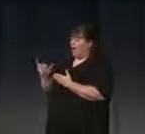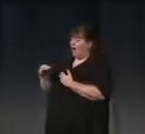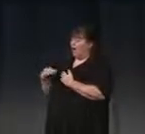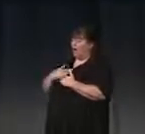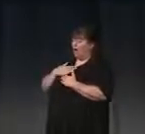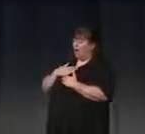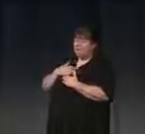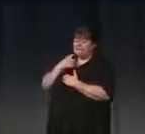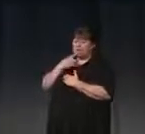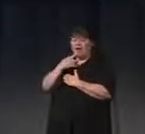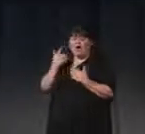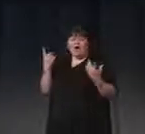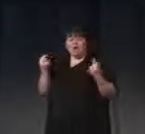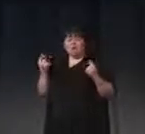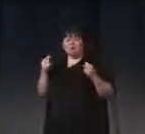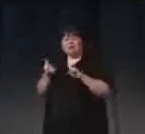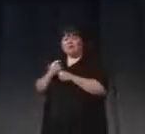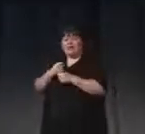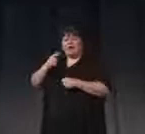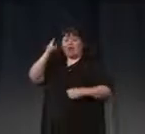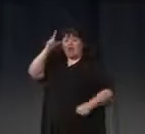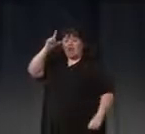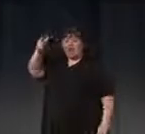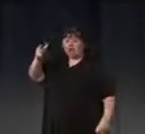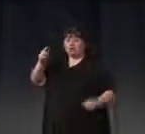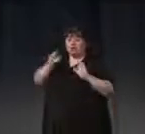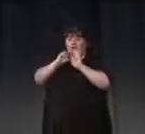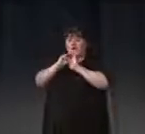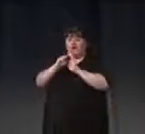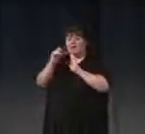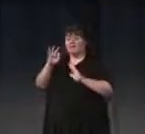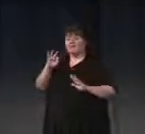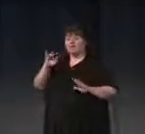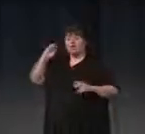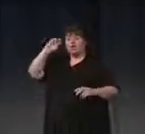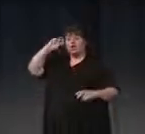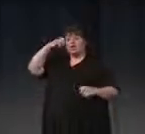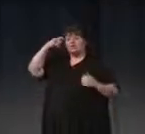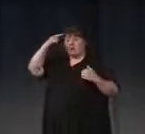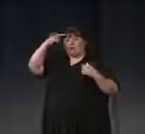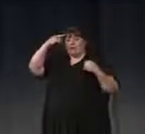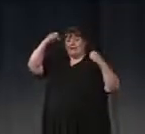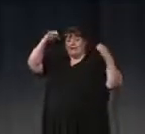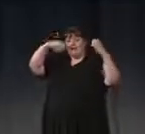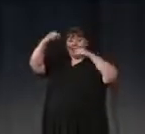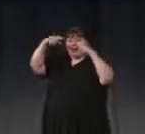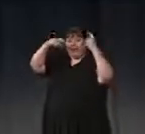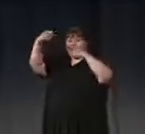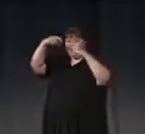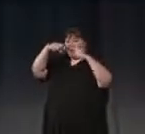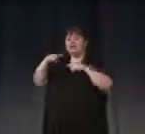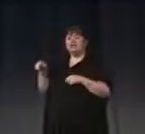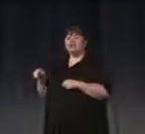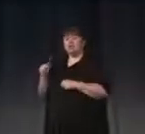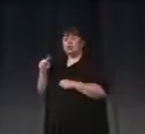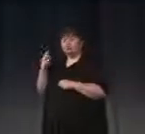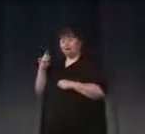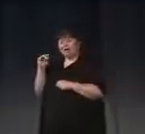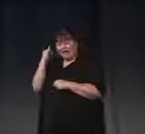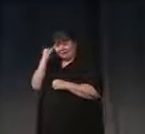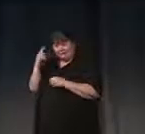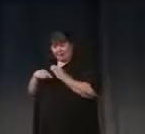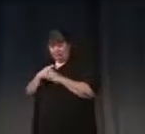said, what we're going to do is create a logical model of neuronal activity. So in other words, they were taking Turing's ideas about